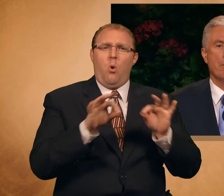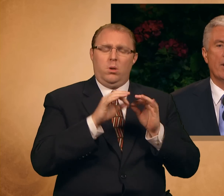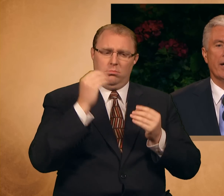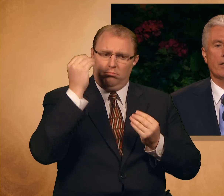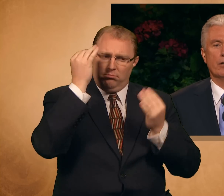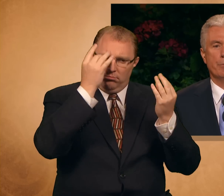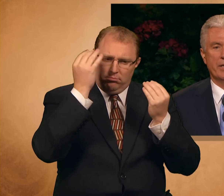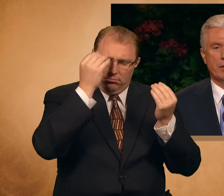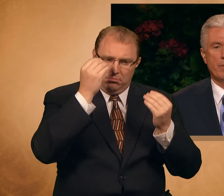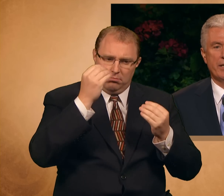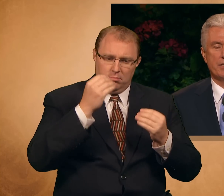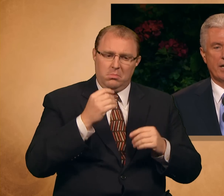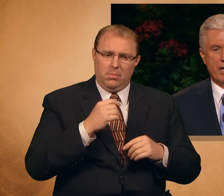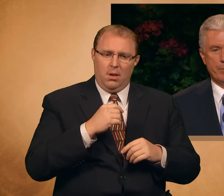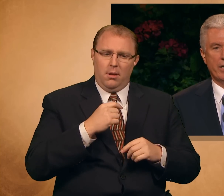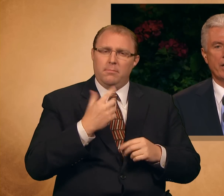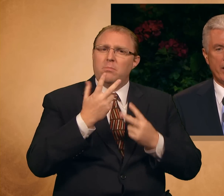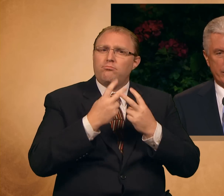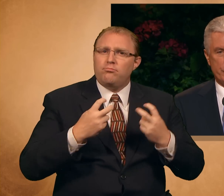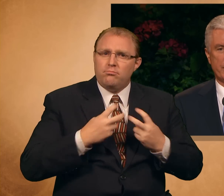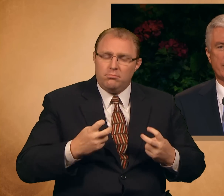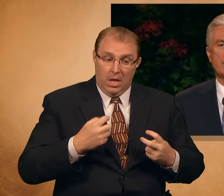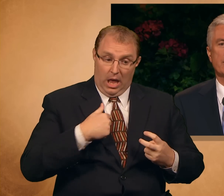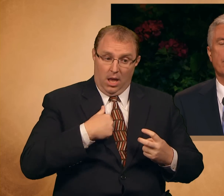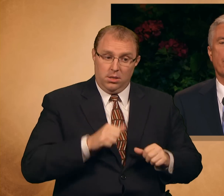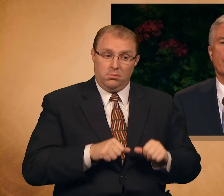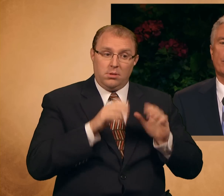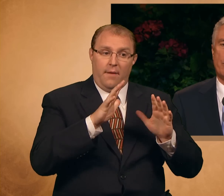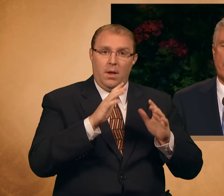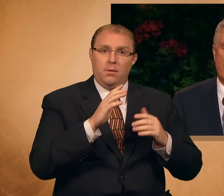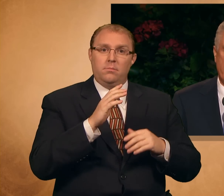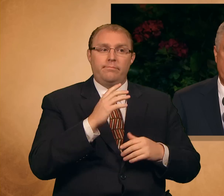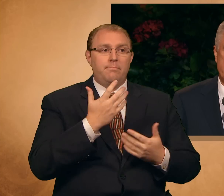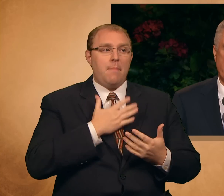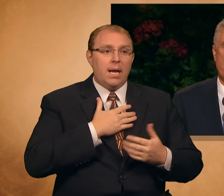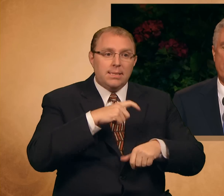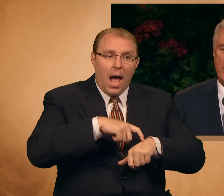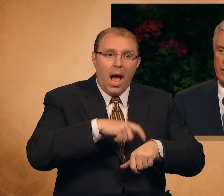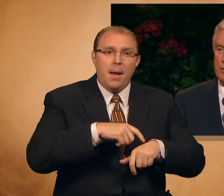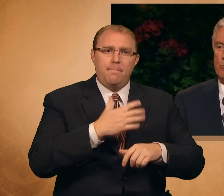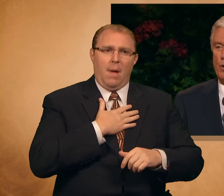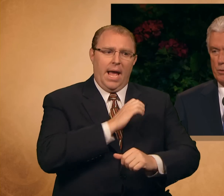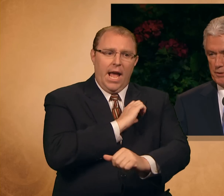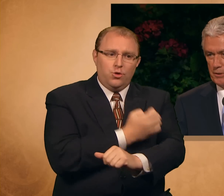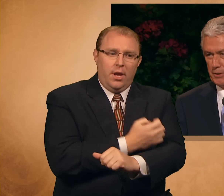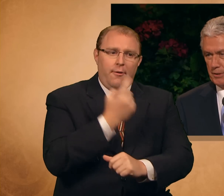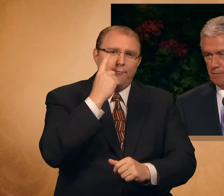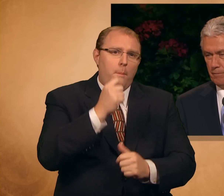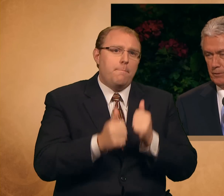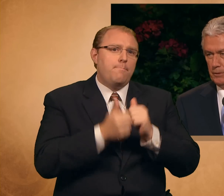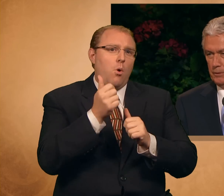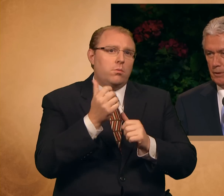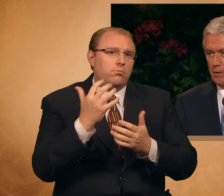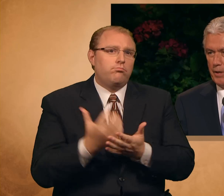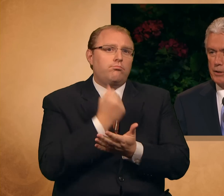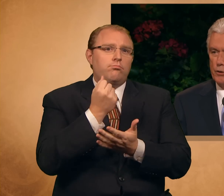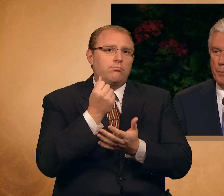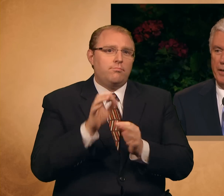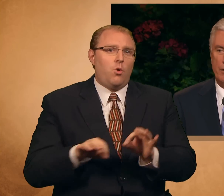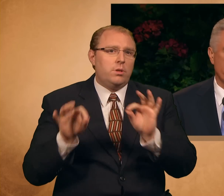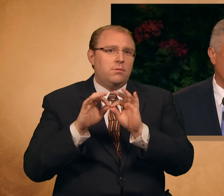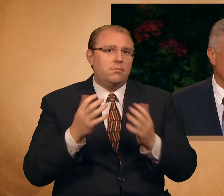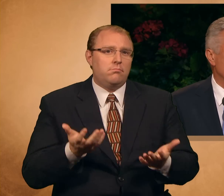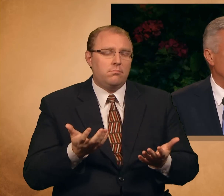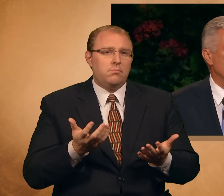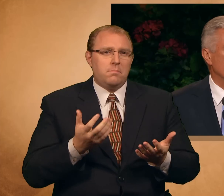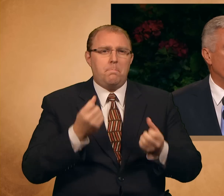Am I committing my time and energies to the things that matter most? There are so